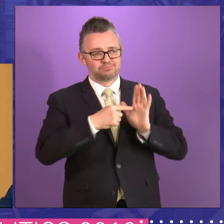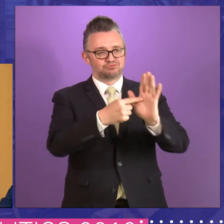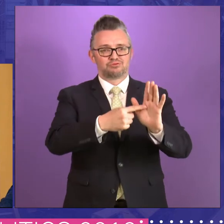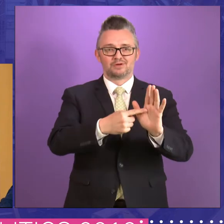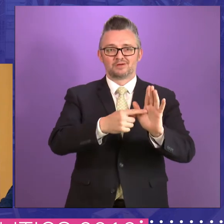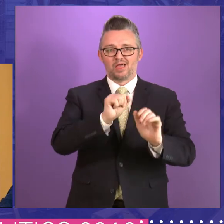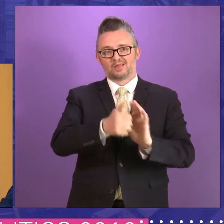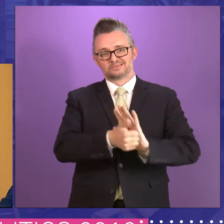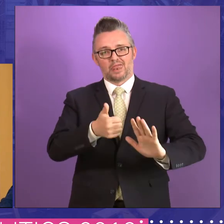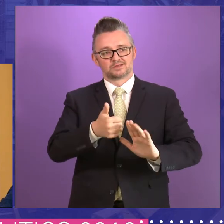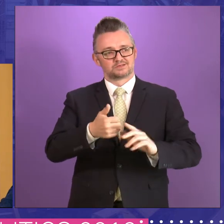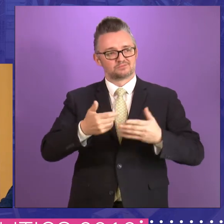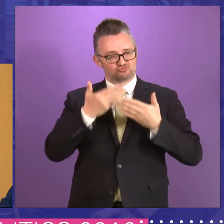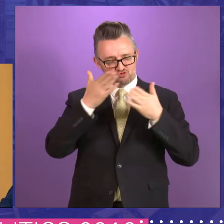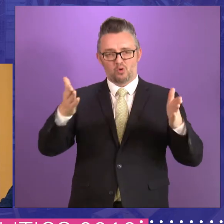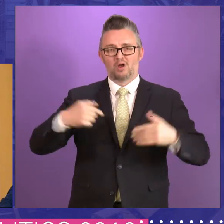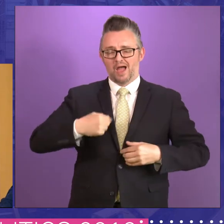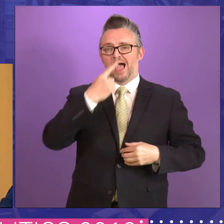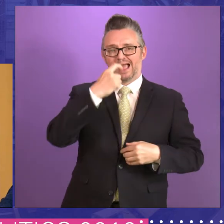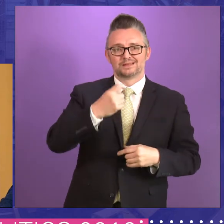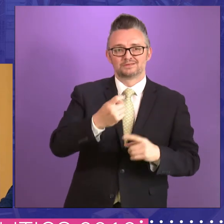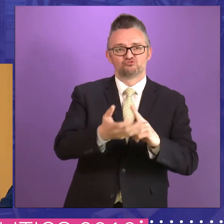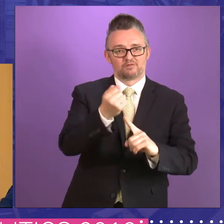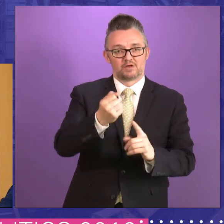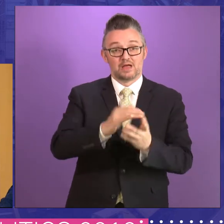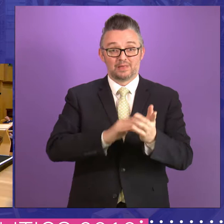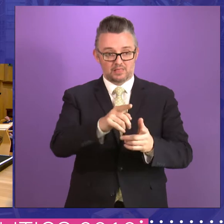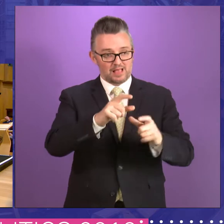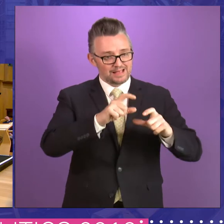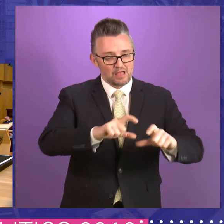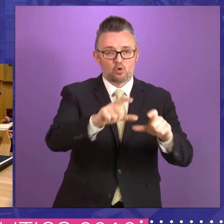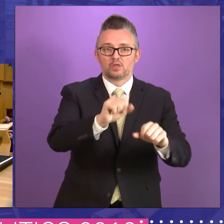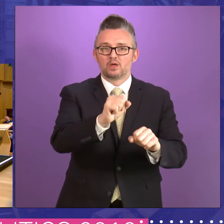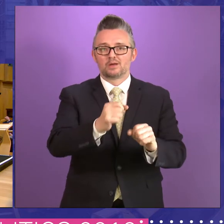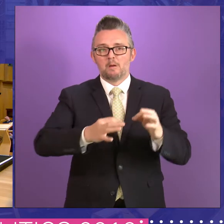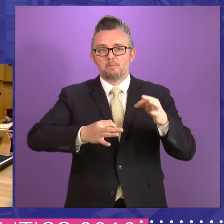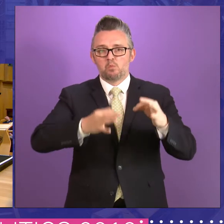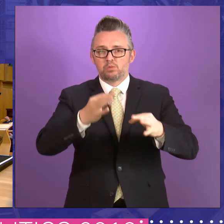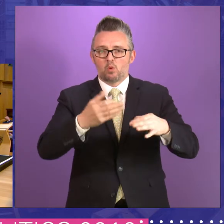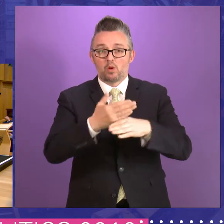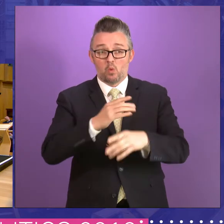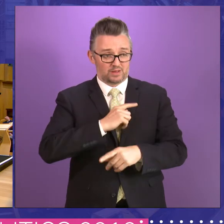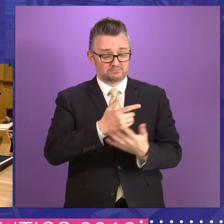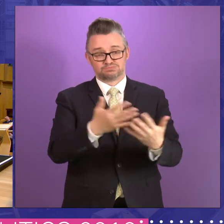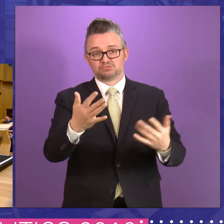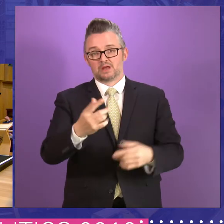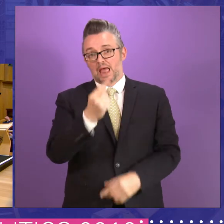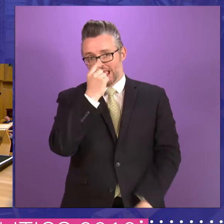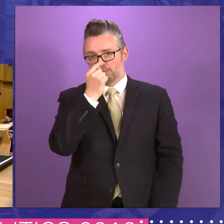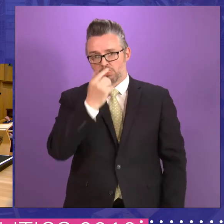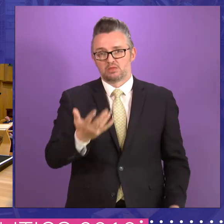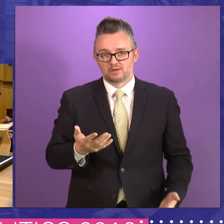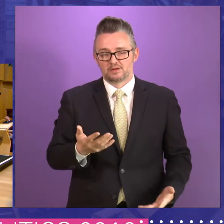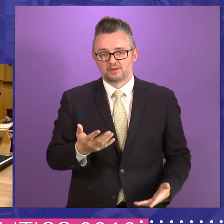flex their muscle, and let them get on with doing a good political job, which many of them are very capable of doing. And I think at the